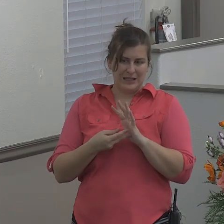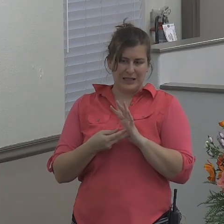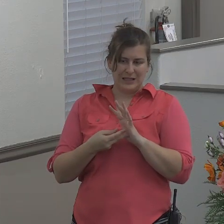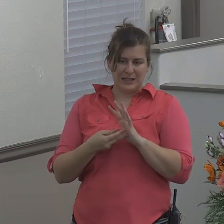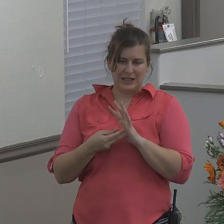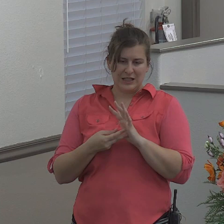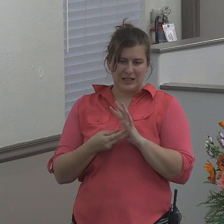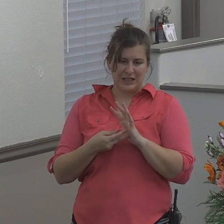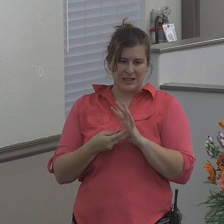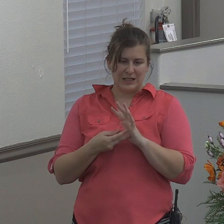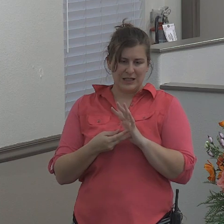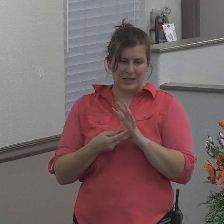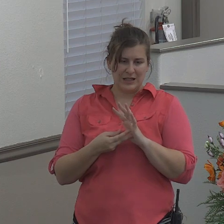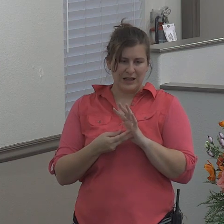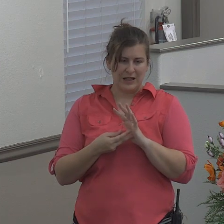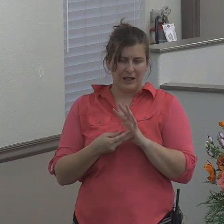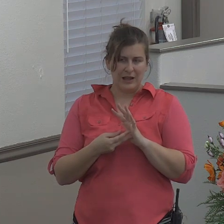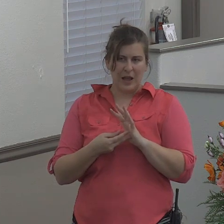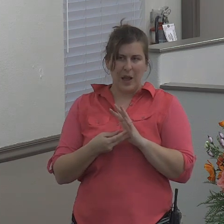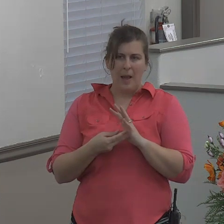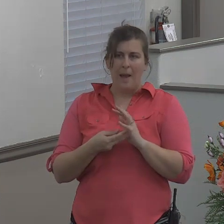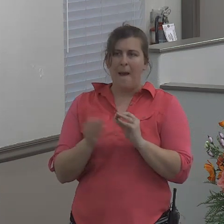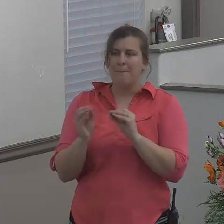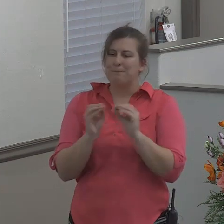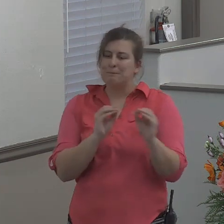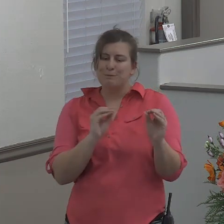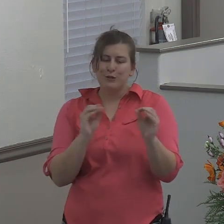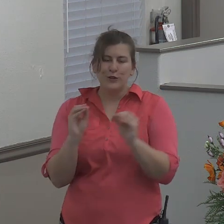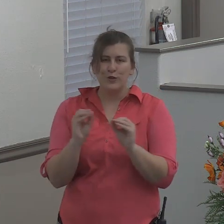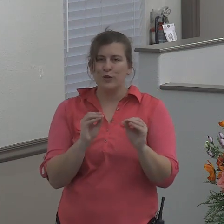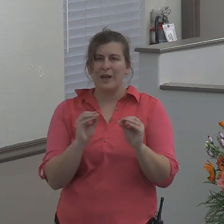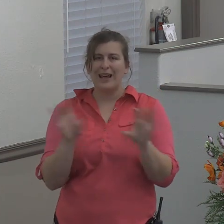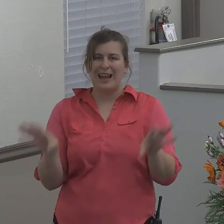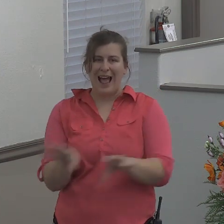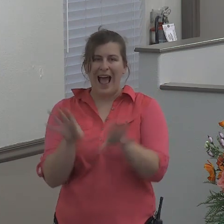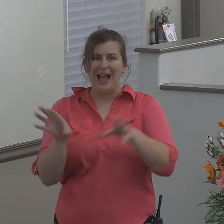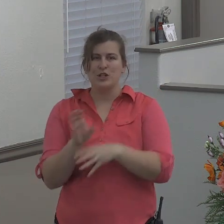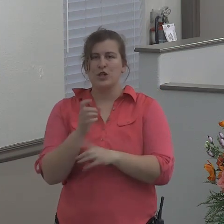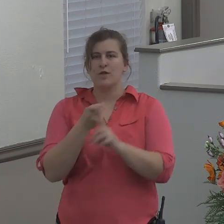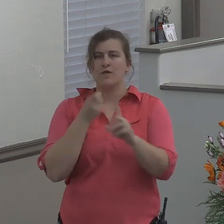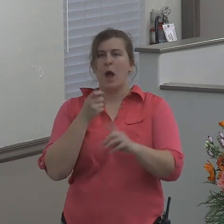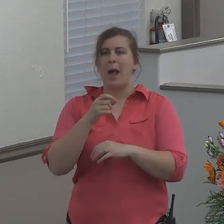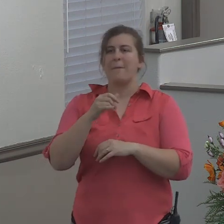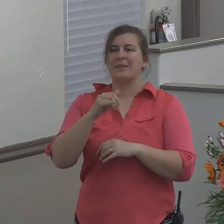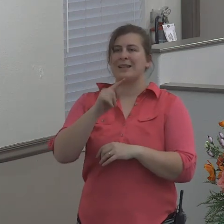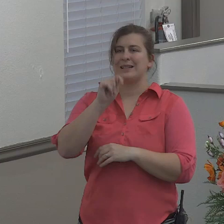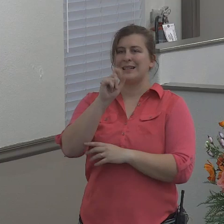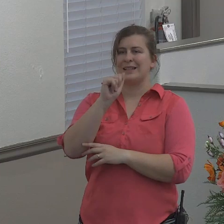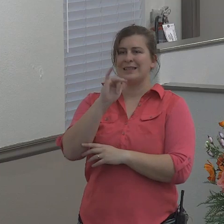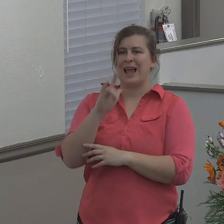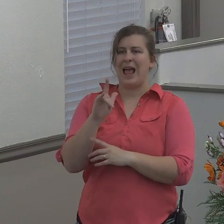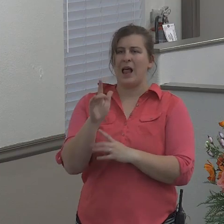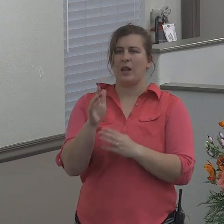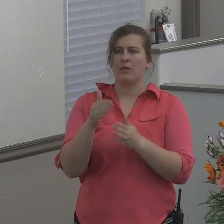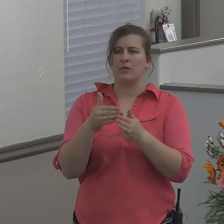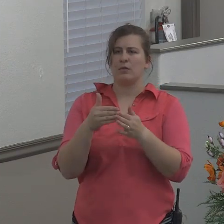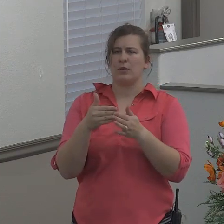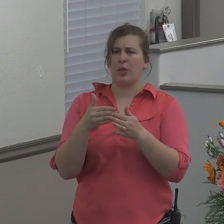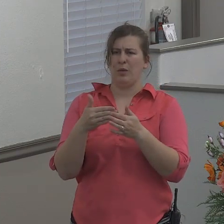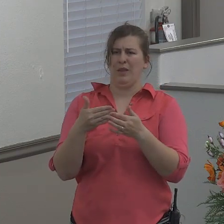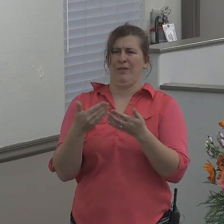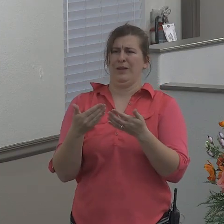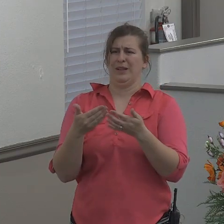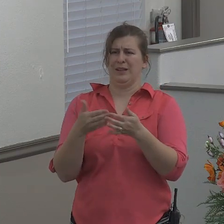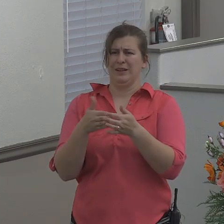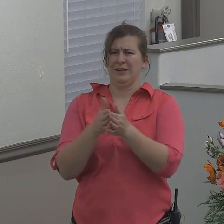moving by the vibratory action of the tail. When it was translated in Matthew, they